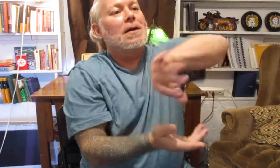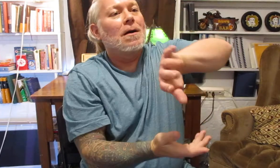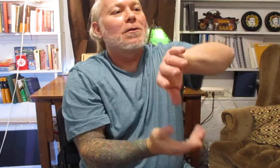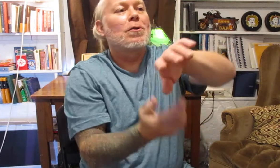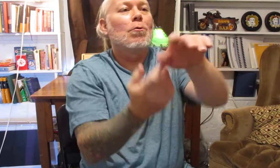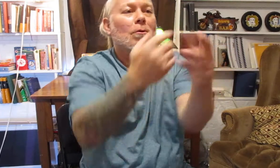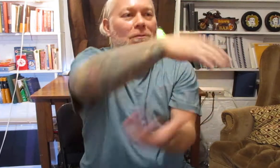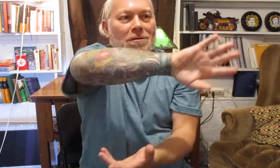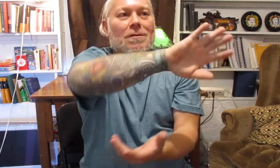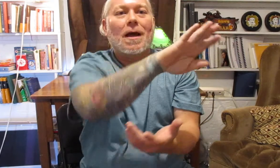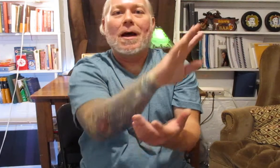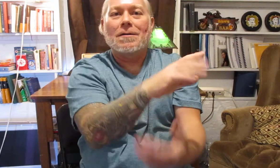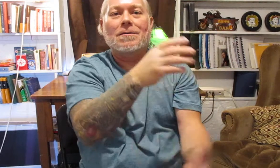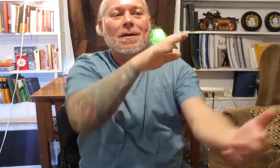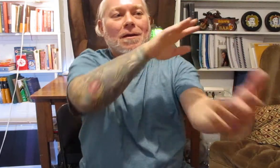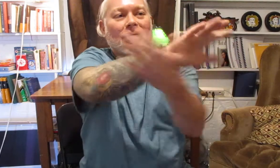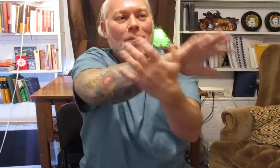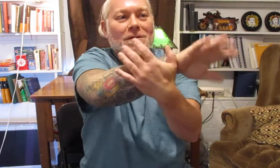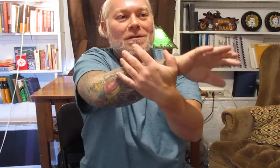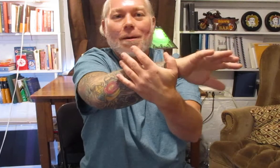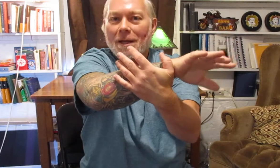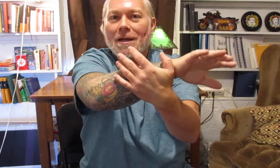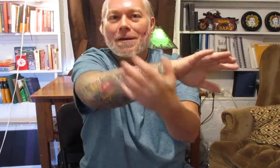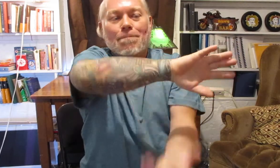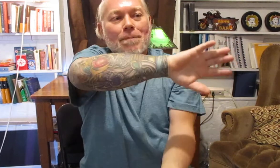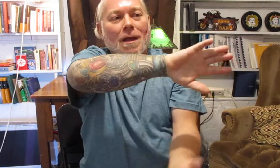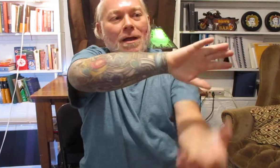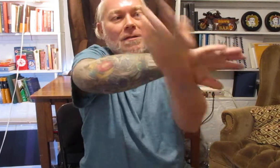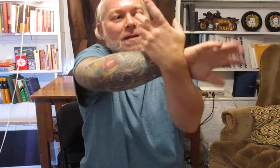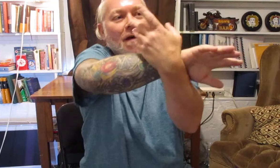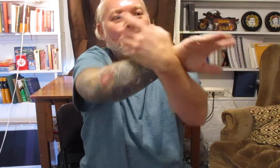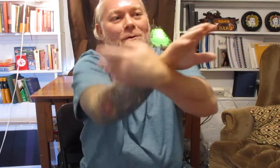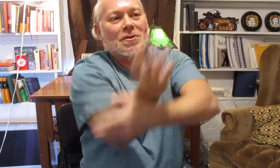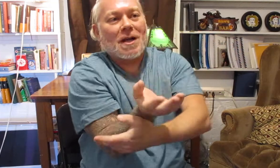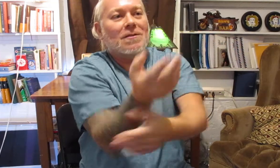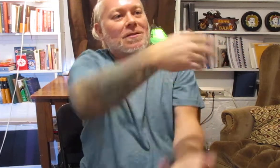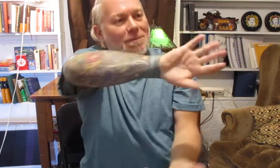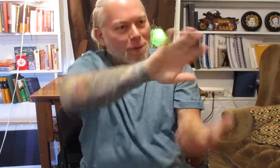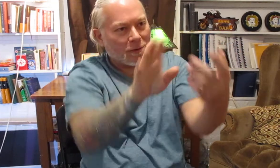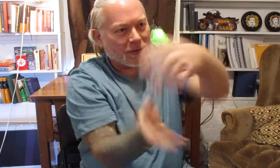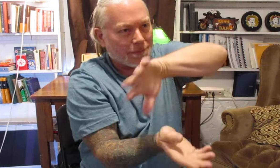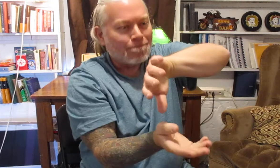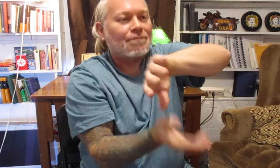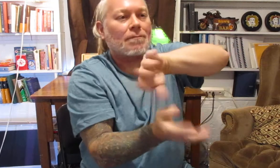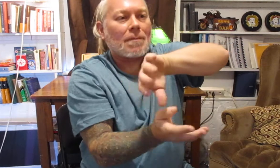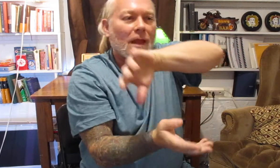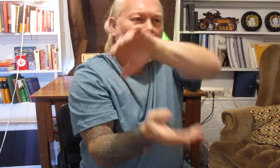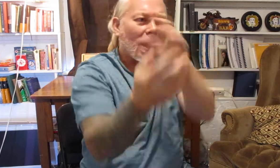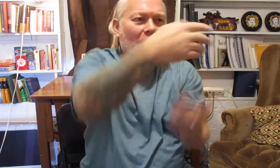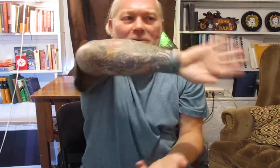tools as forces coming in and as that force changes and moves how to actually